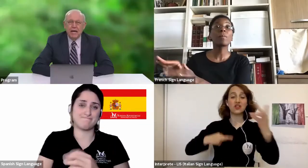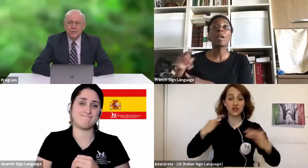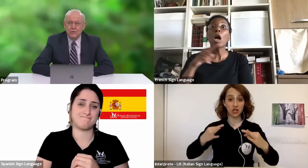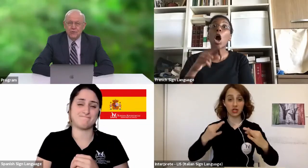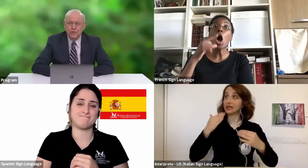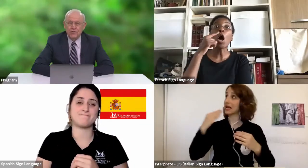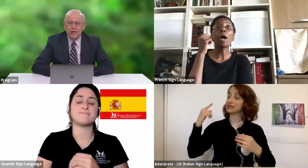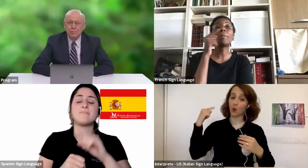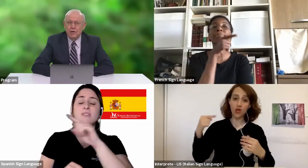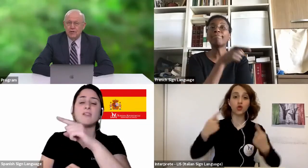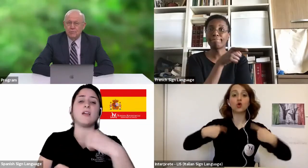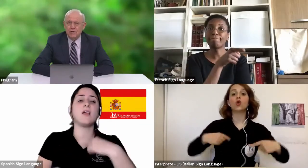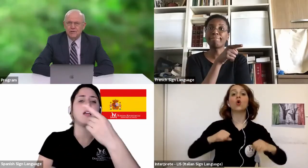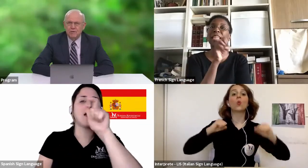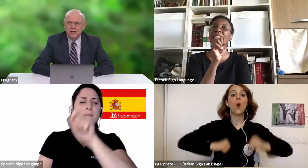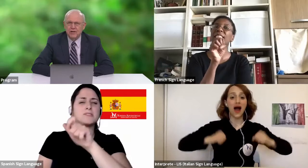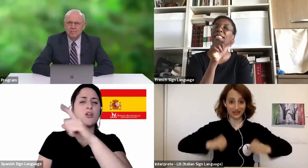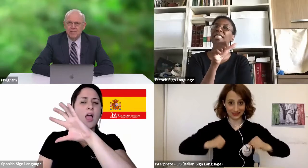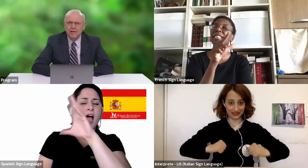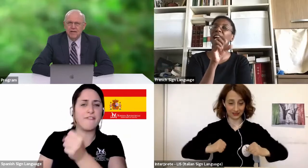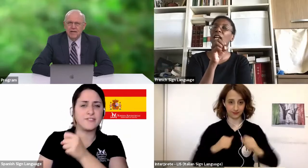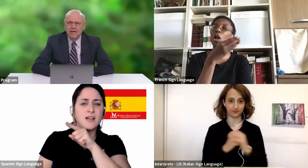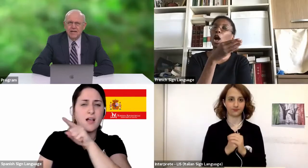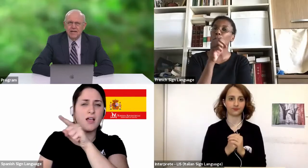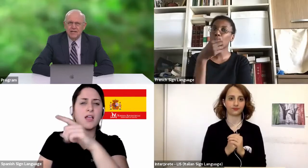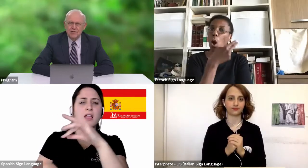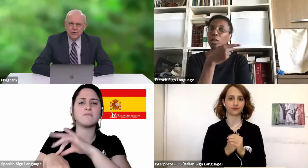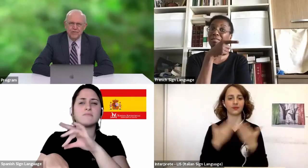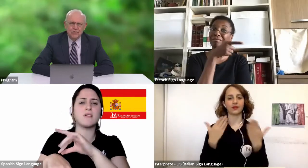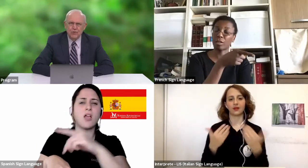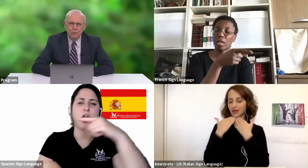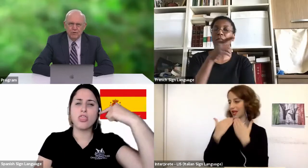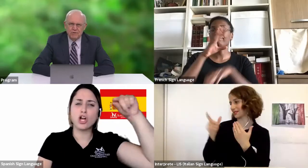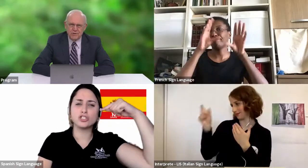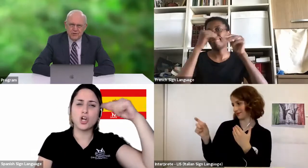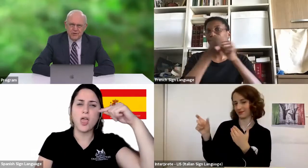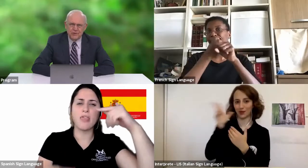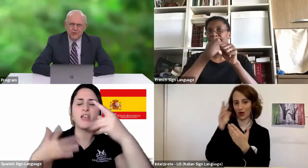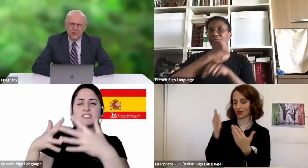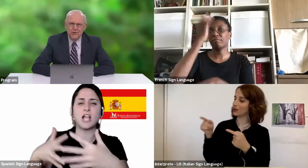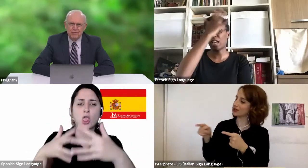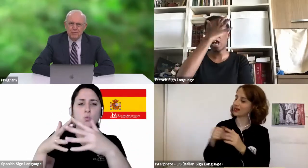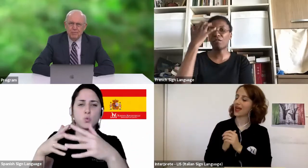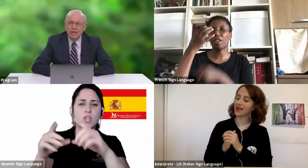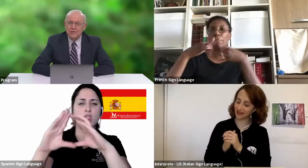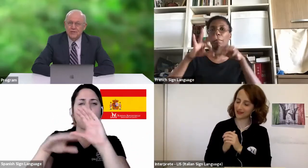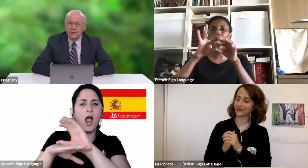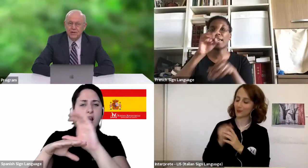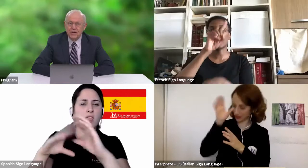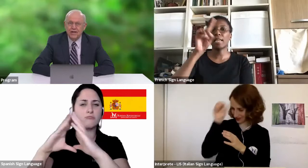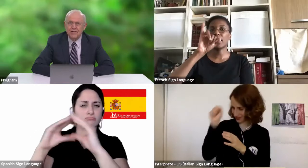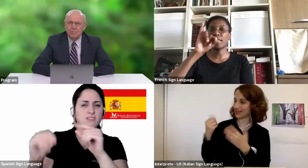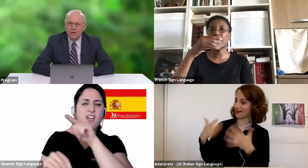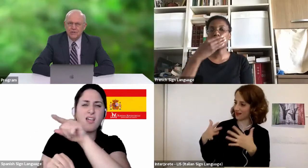from Andrews University in Berrien Springs, Michigan. He has served in numerous positions in the church, but is